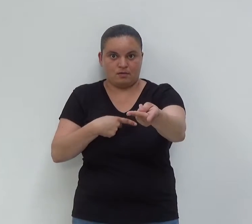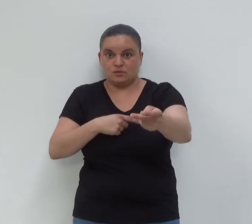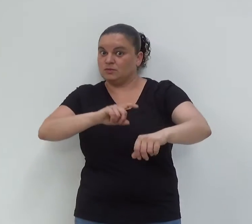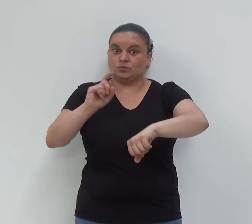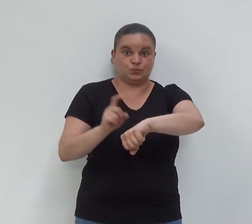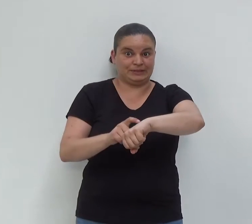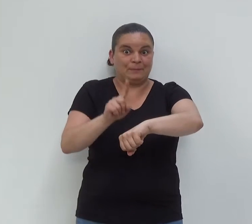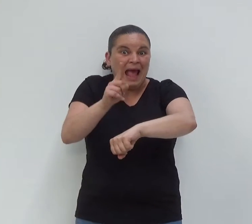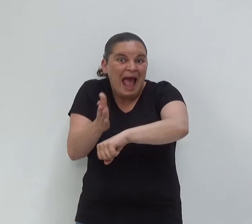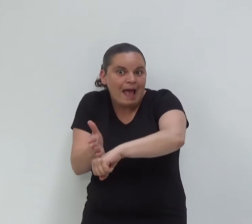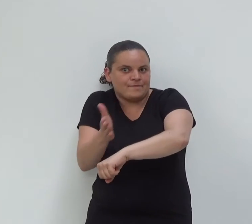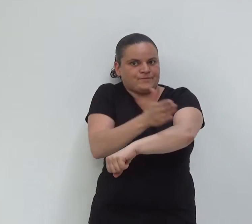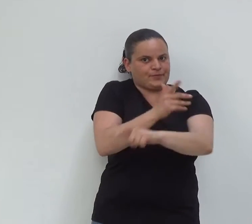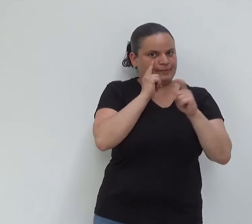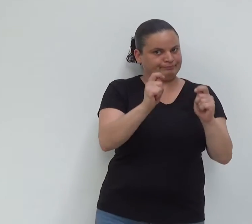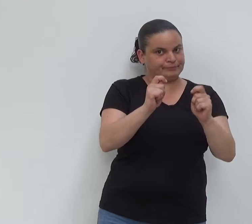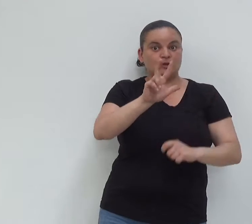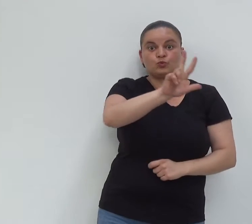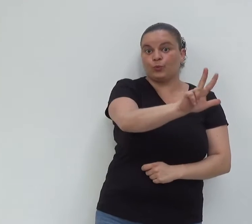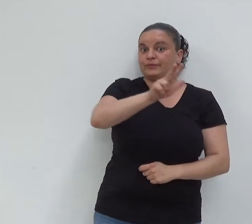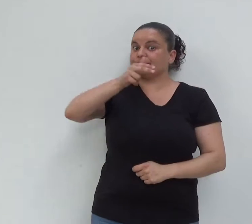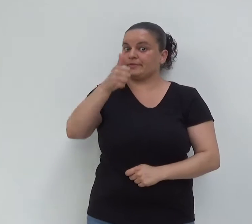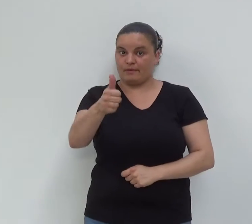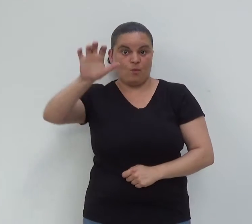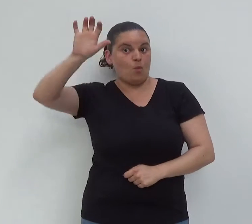I am not sure need to do with hotel. This have no place on the I need to make know there is The hotel in the dining room and I the